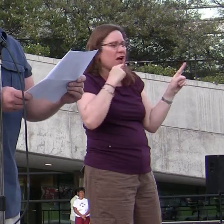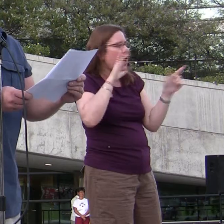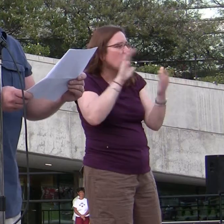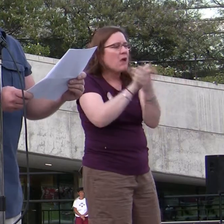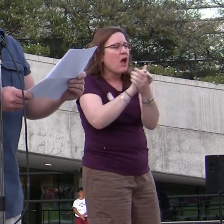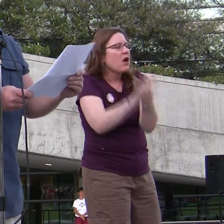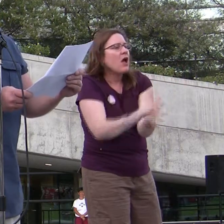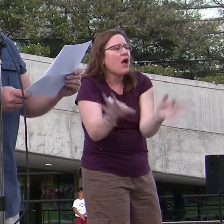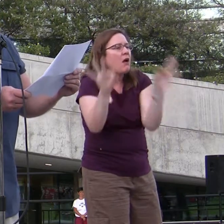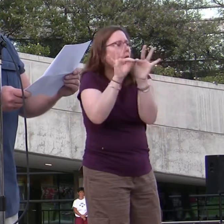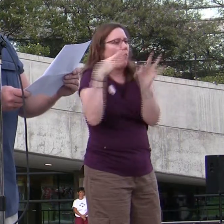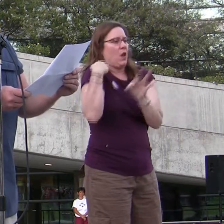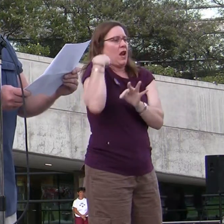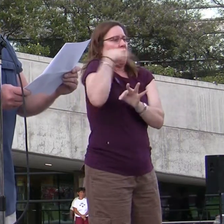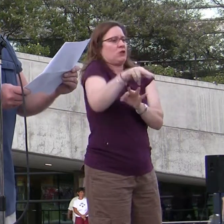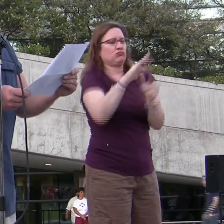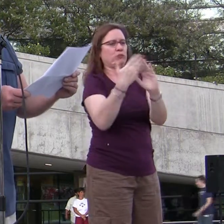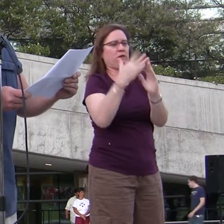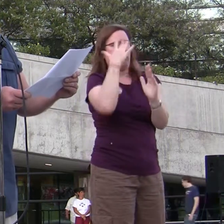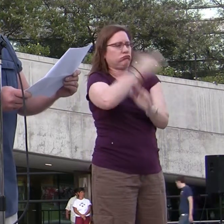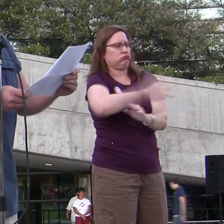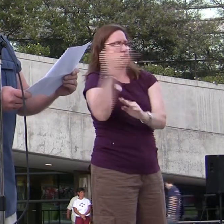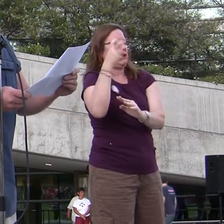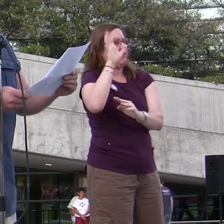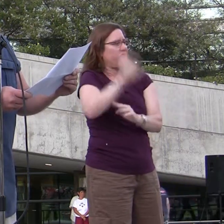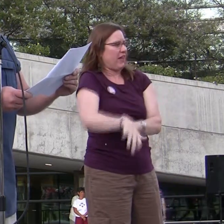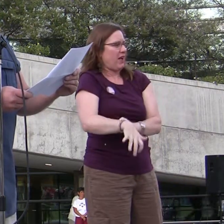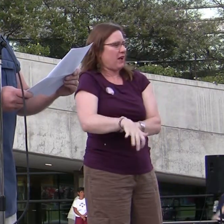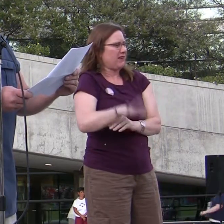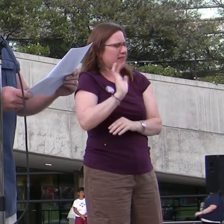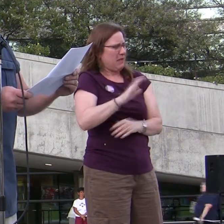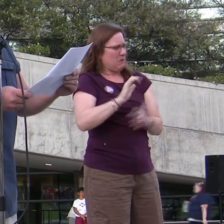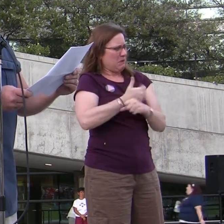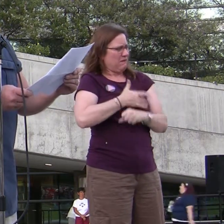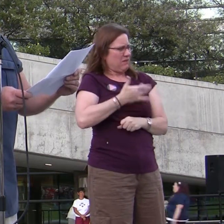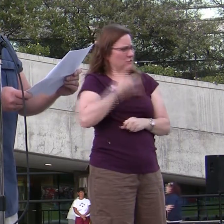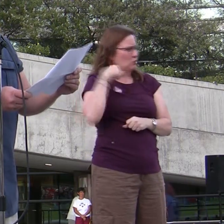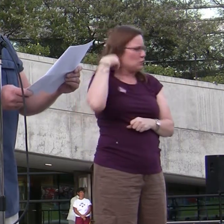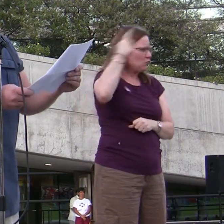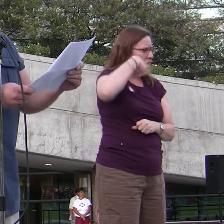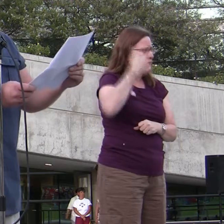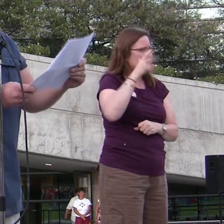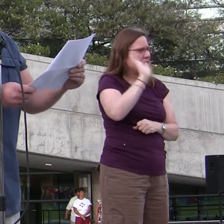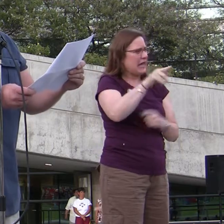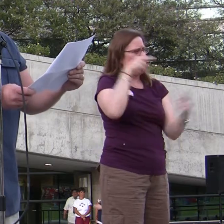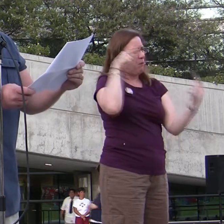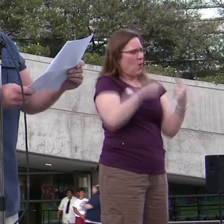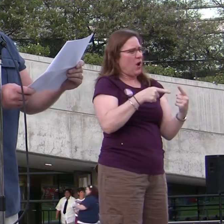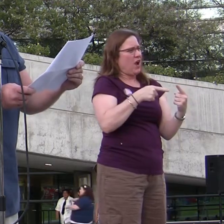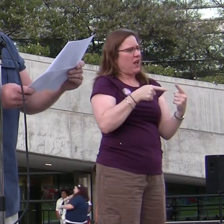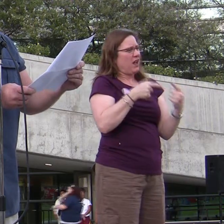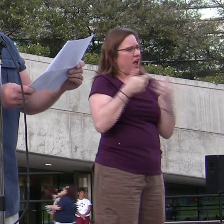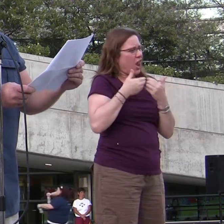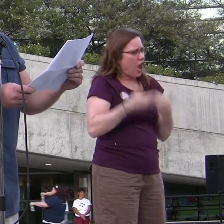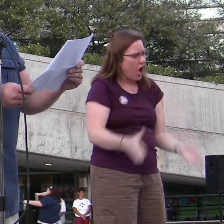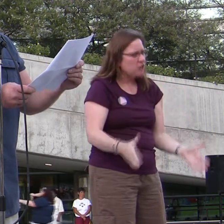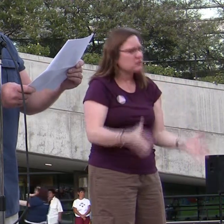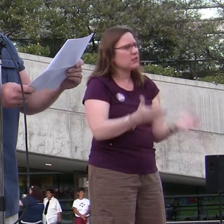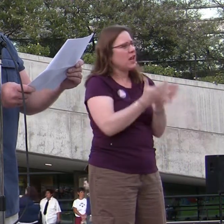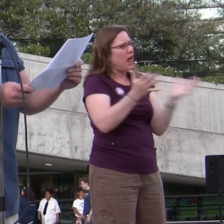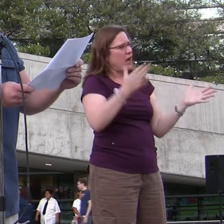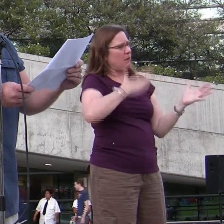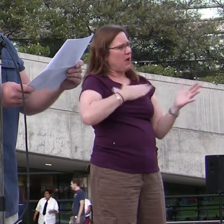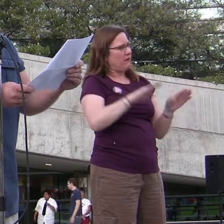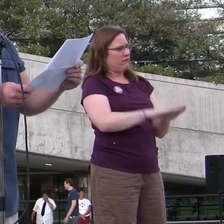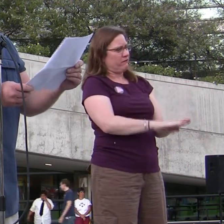religious community to be taken away from them. It's enough to make you go a little crazy. At that point, I lost much of the foundation of my faith